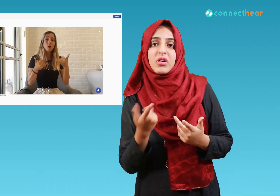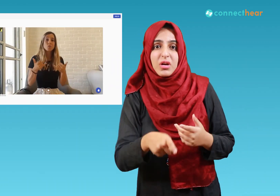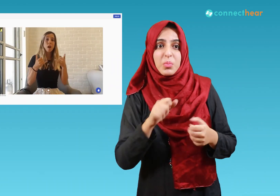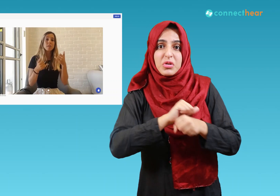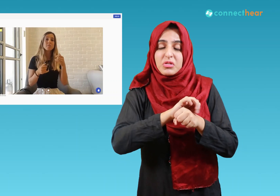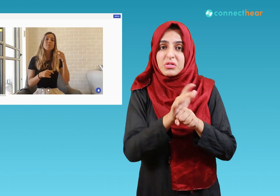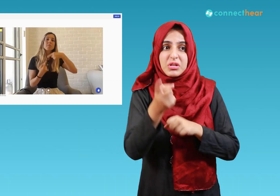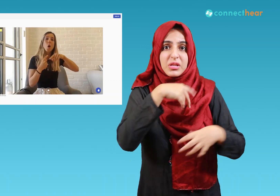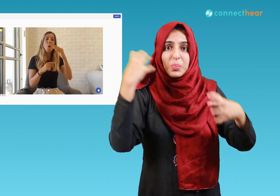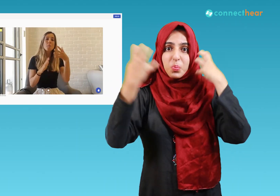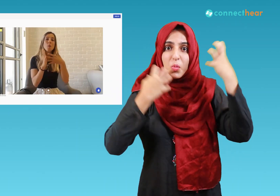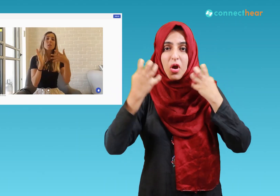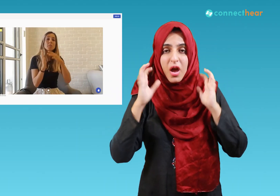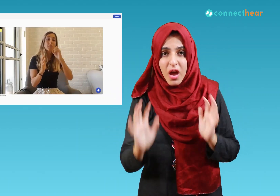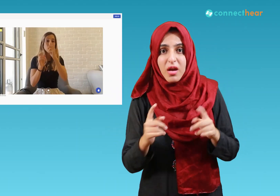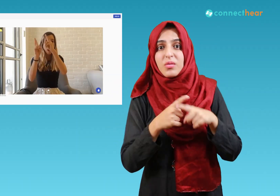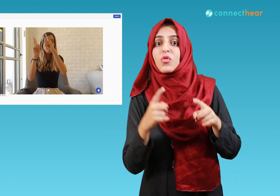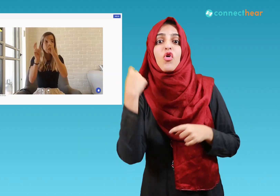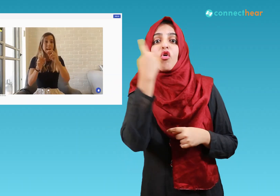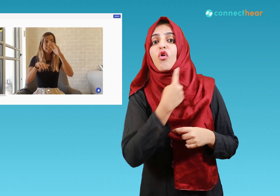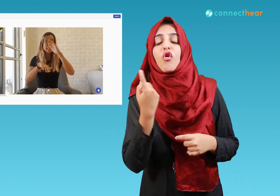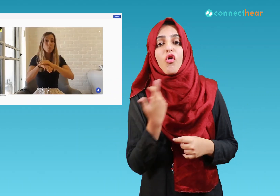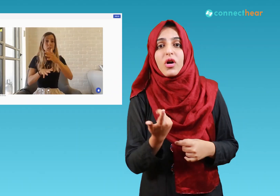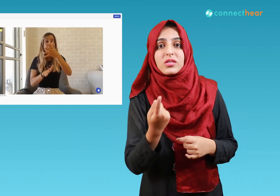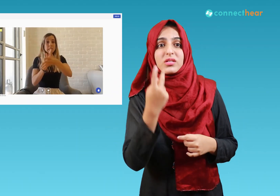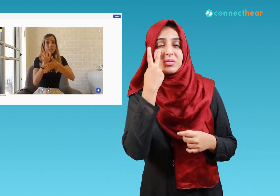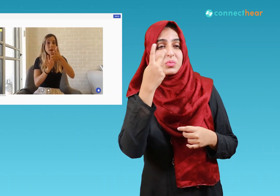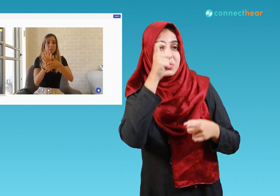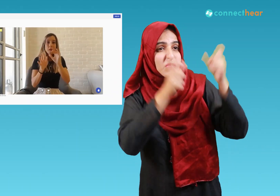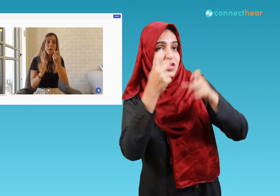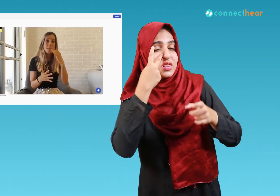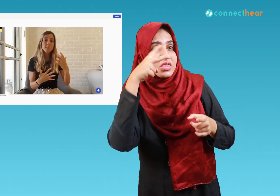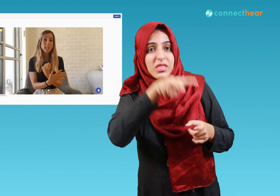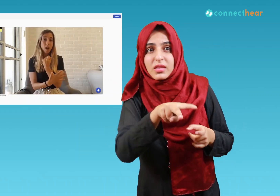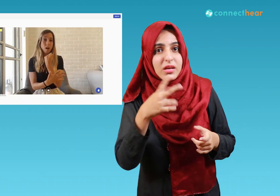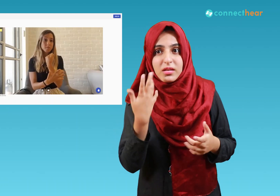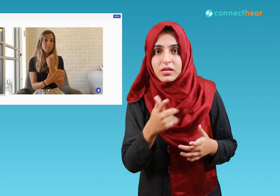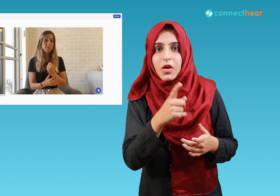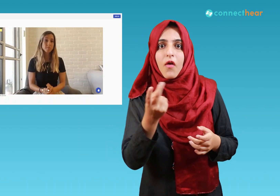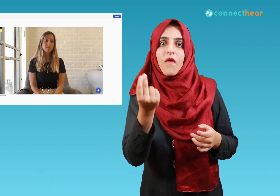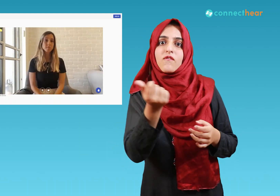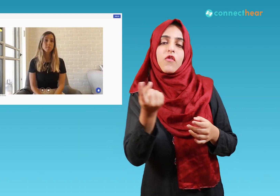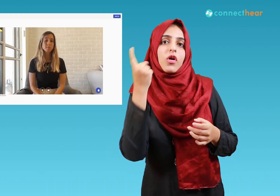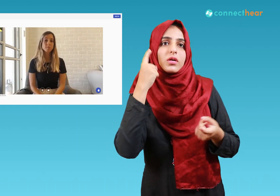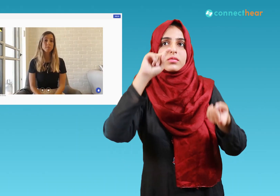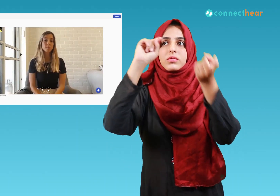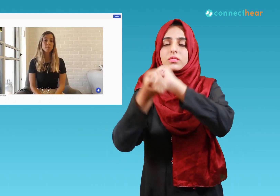especially for people who cannot see they would be able to hear this switch because there can be an audio